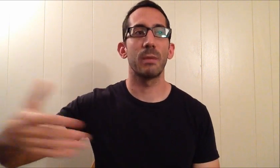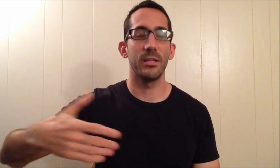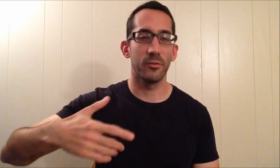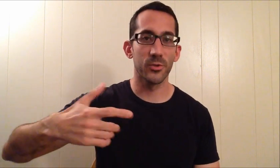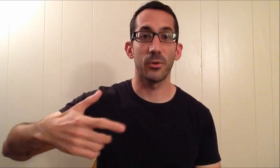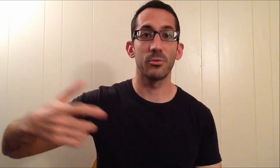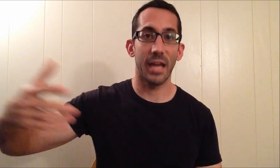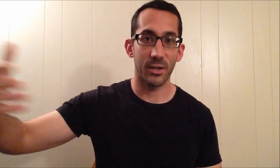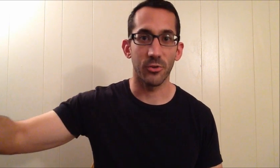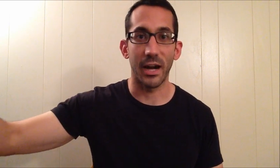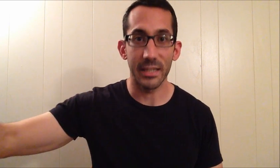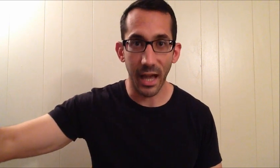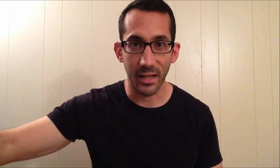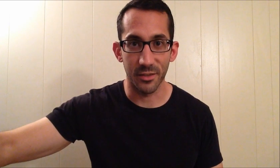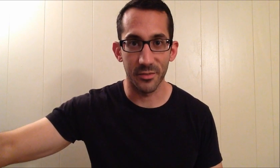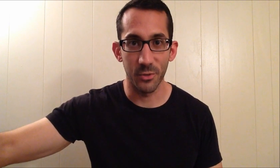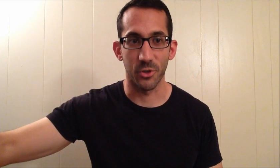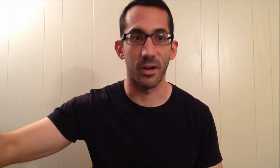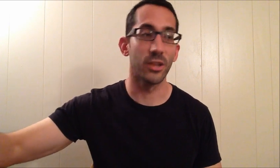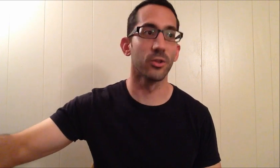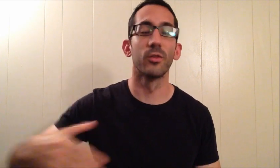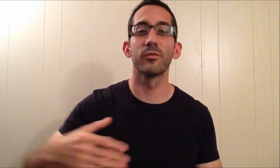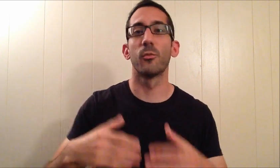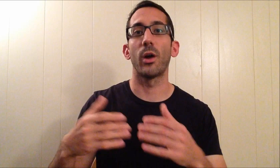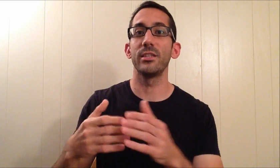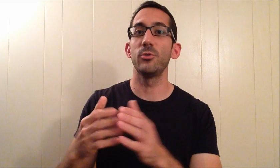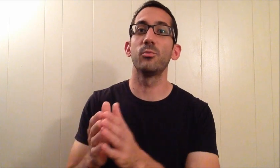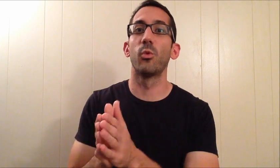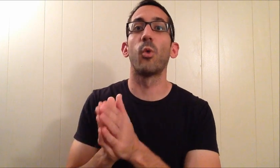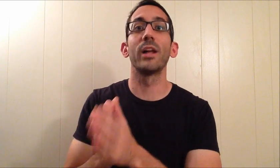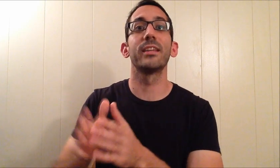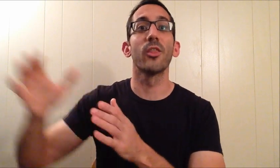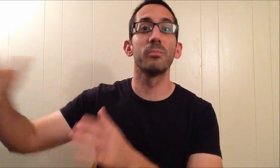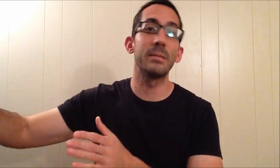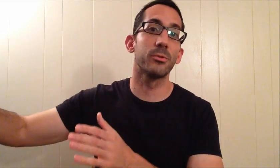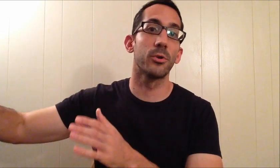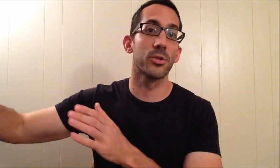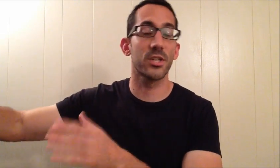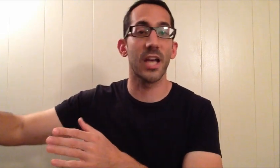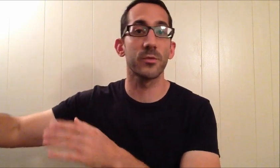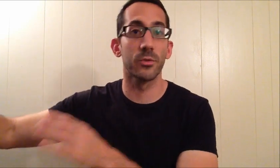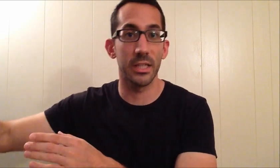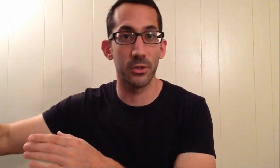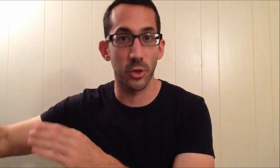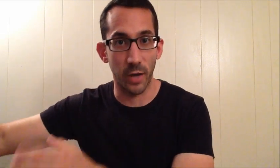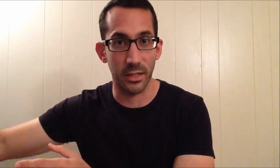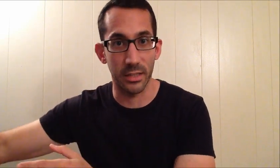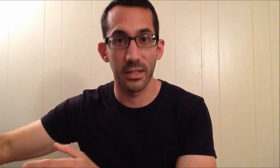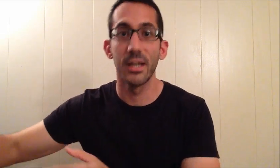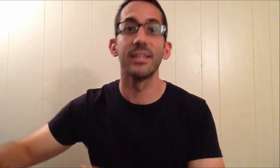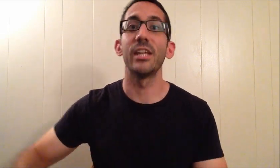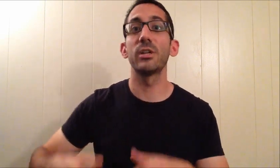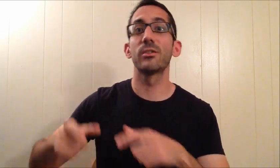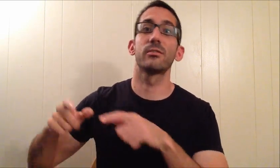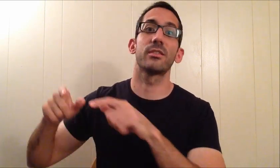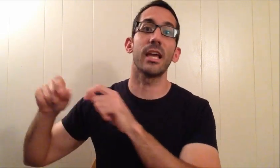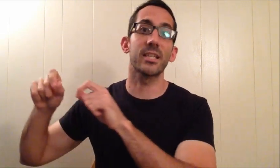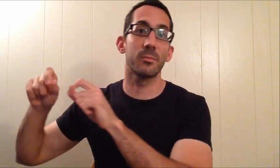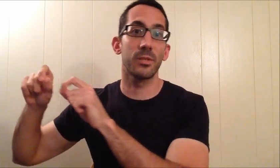doesn't mean, first of all, you can't try again in the future and learn from what the other people who were successful did correctly, that you can take some